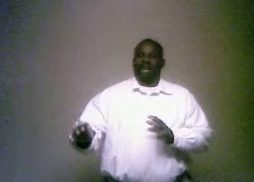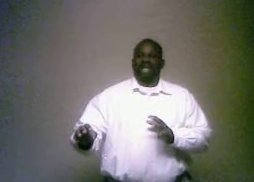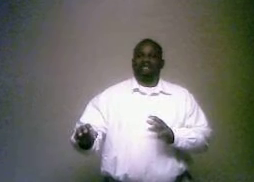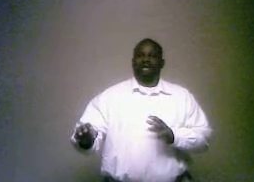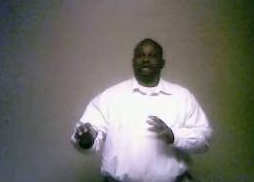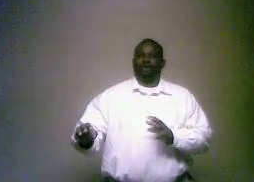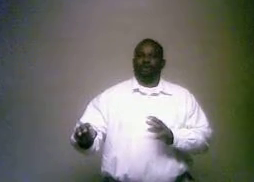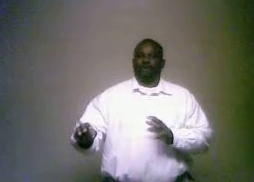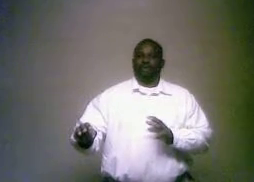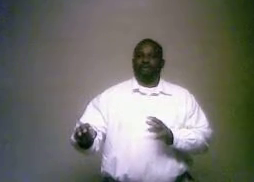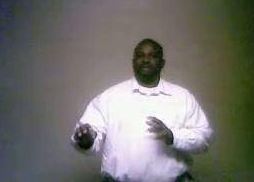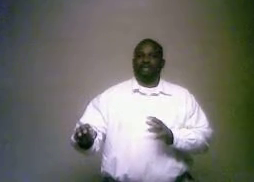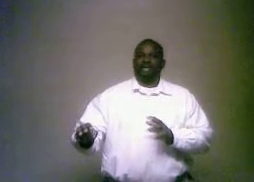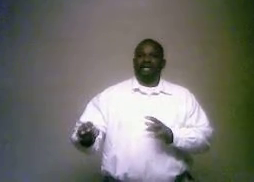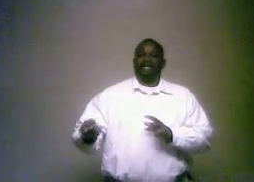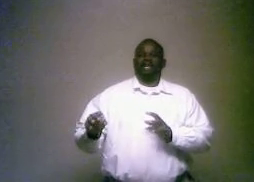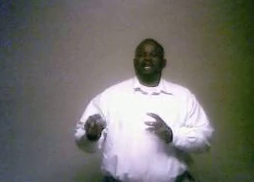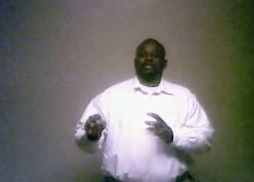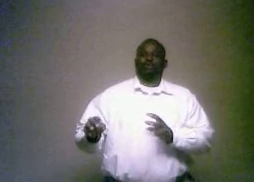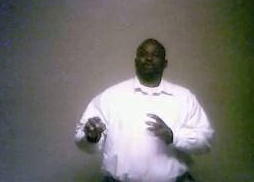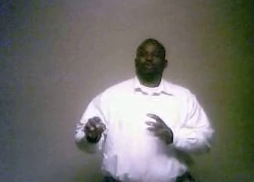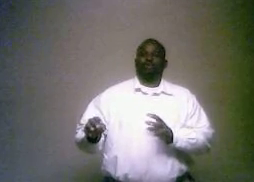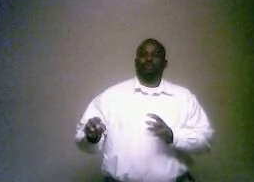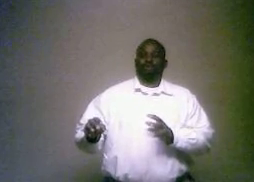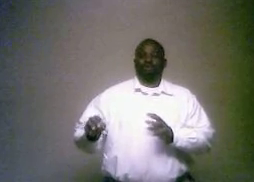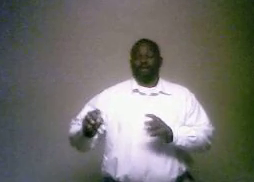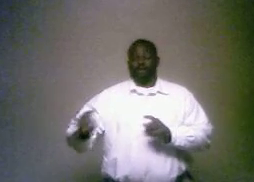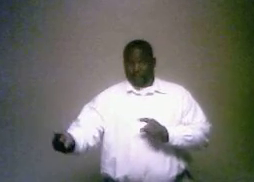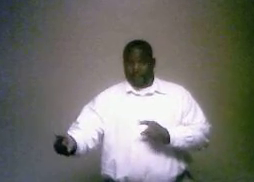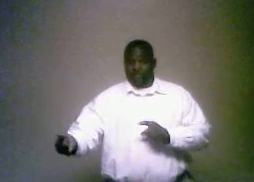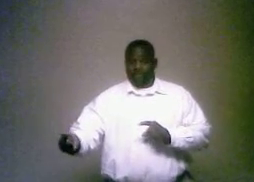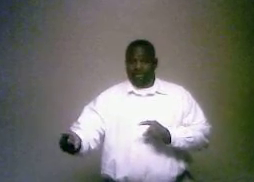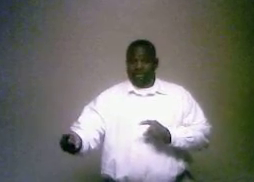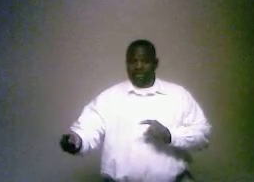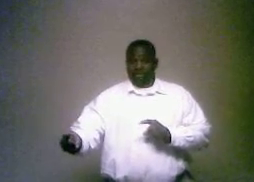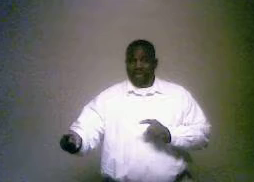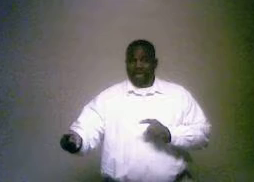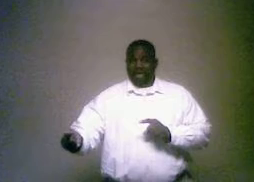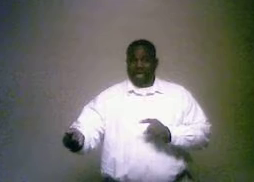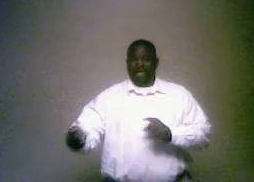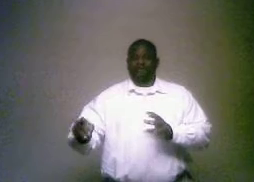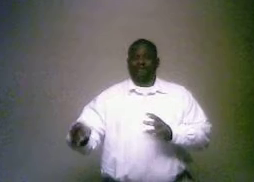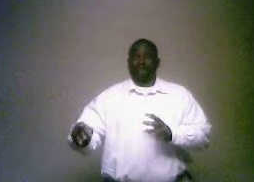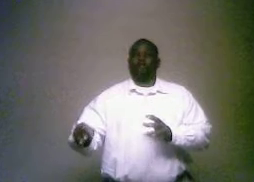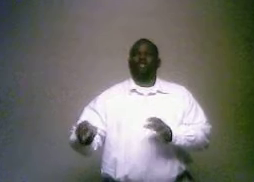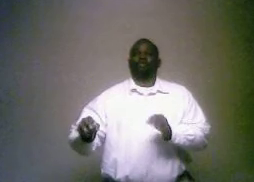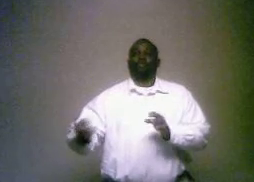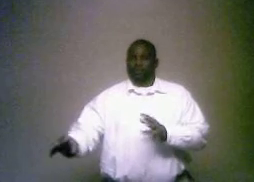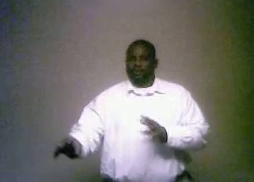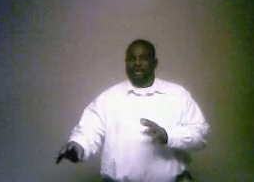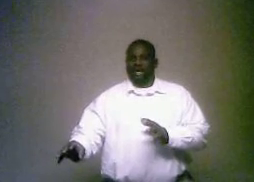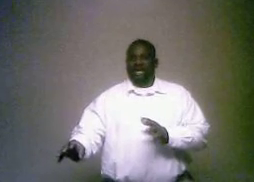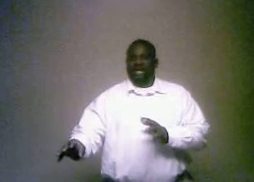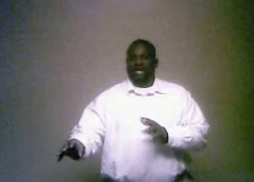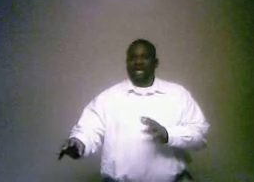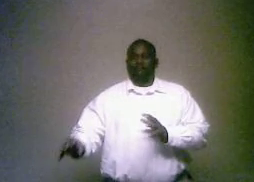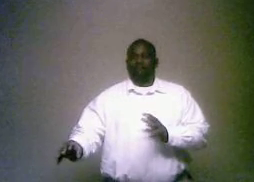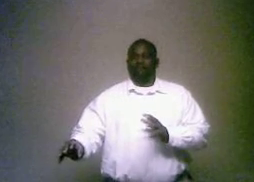by the Holy Ghost. Let us go to the scriptures and discern what the scriptures say about